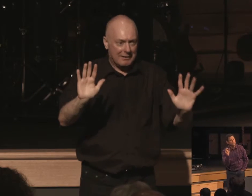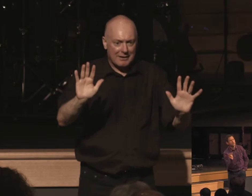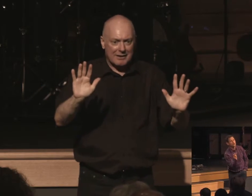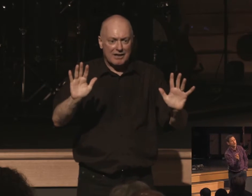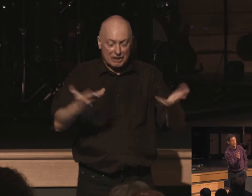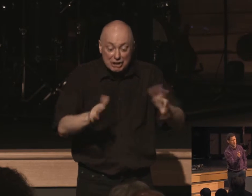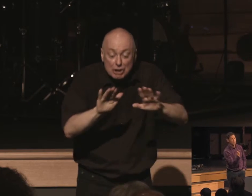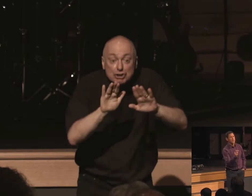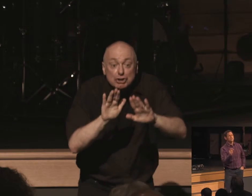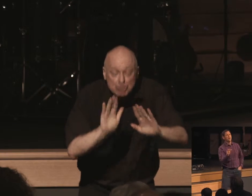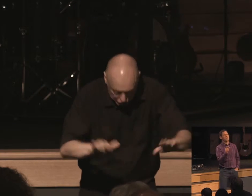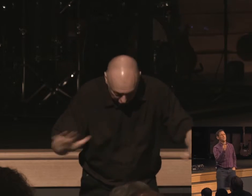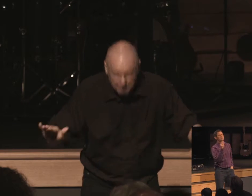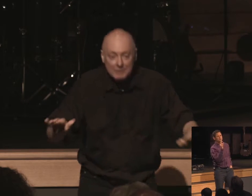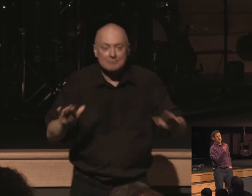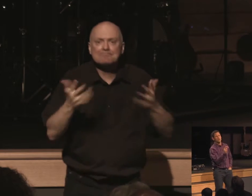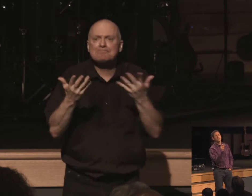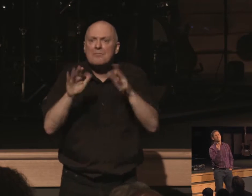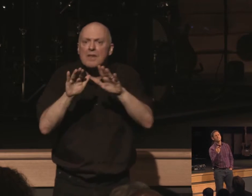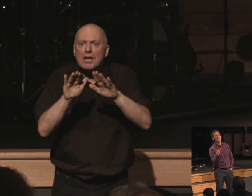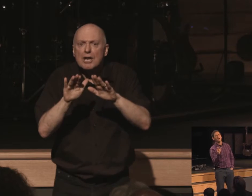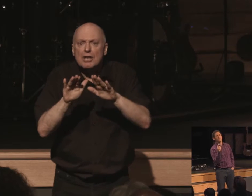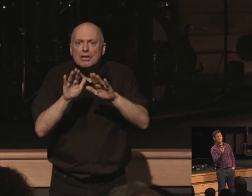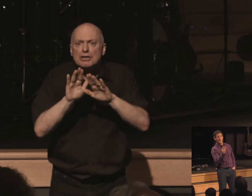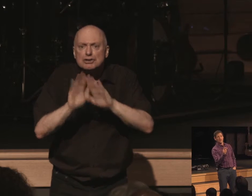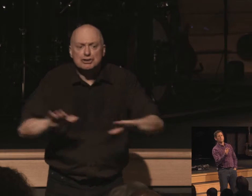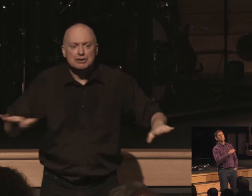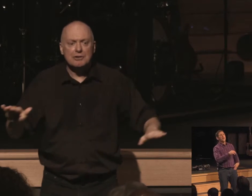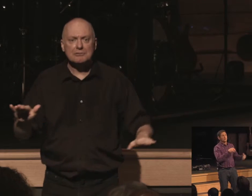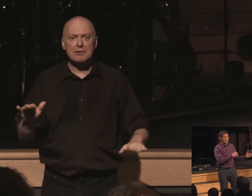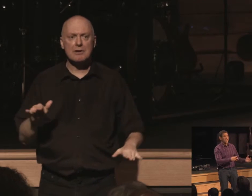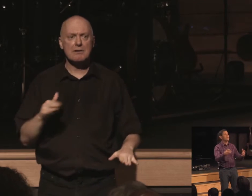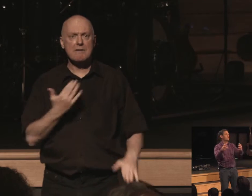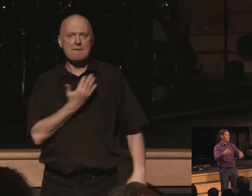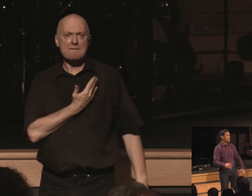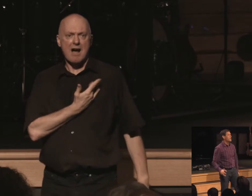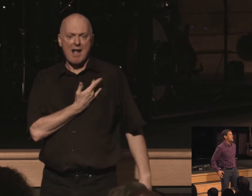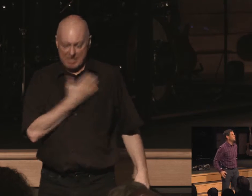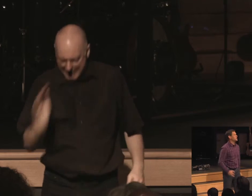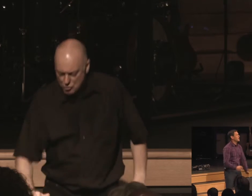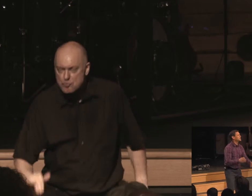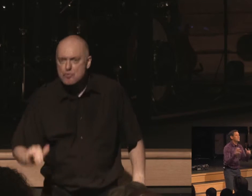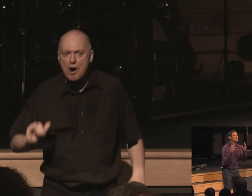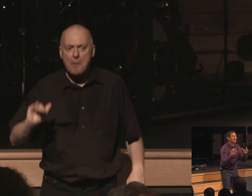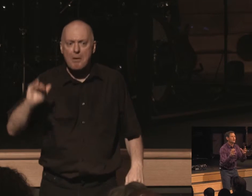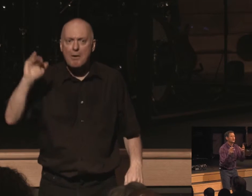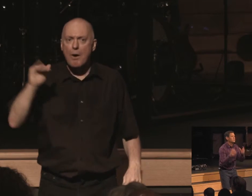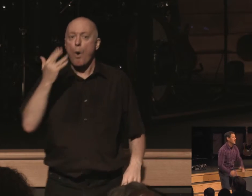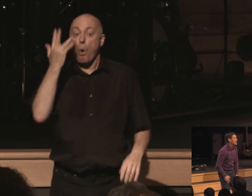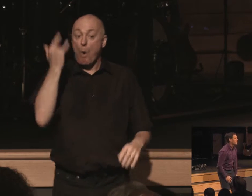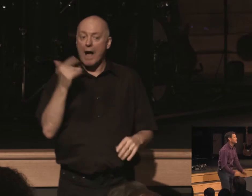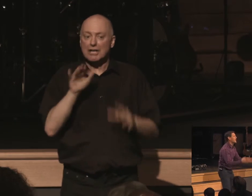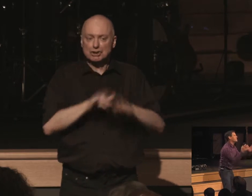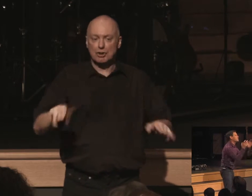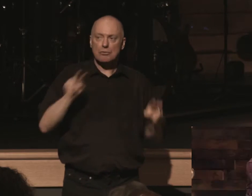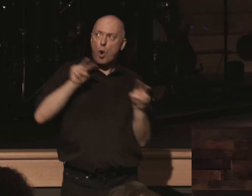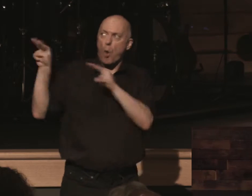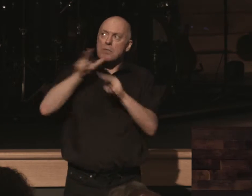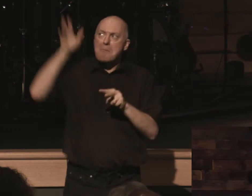children finding a sincere fired up faith as they grow up is because they look to their parents and their parents